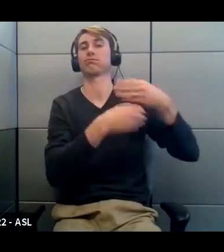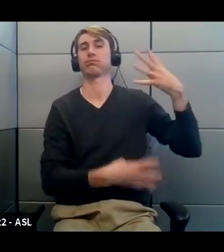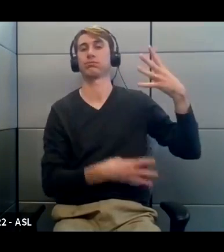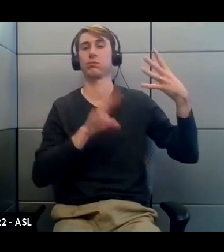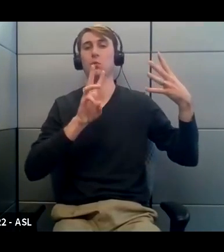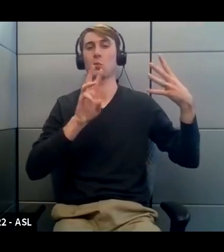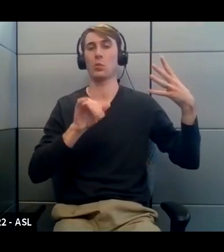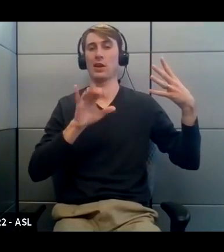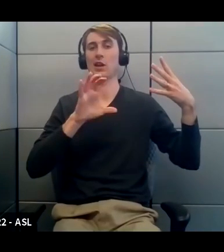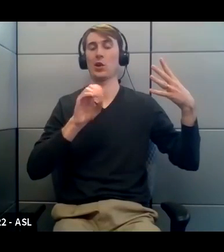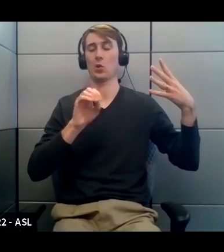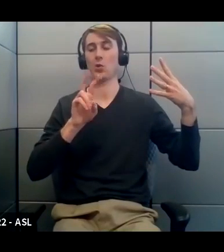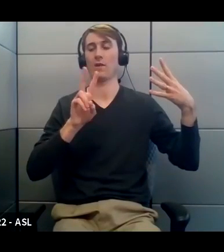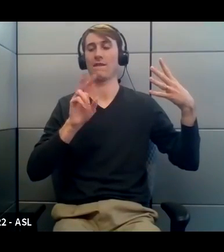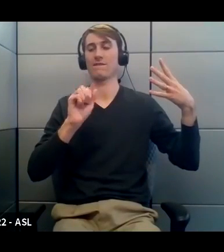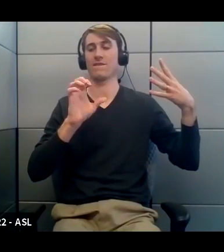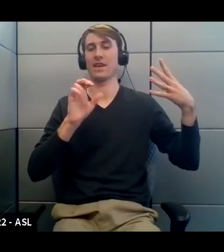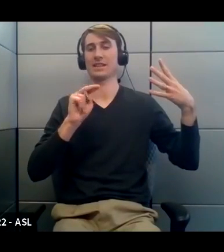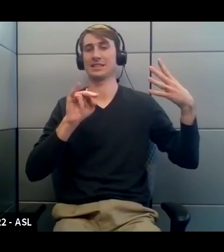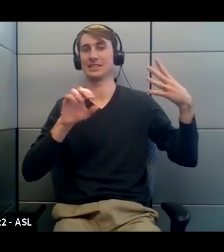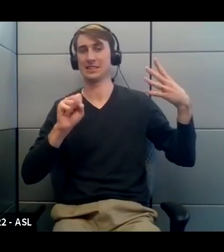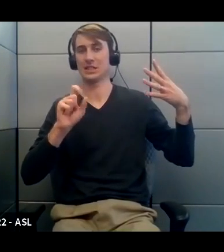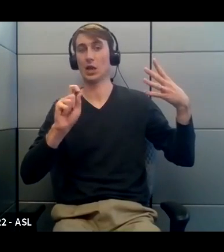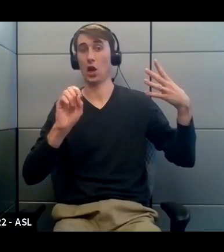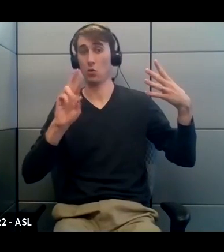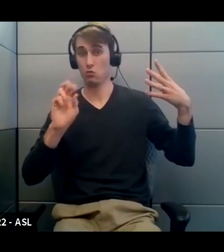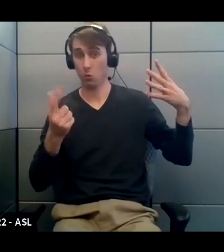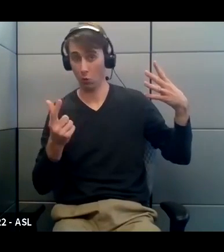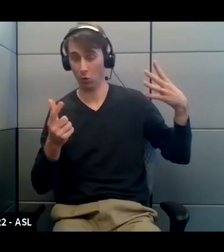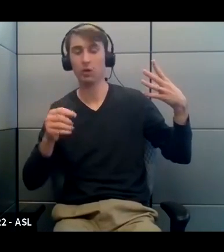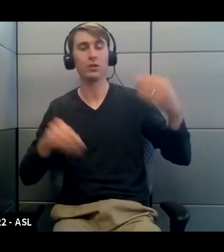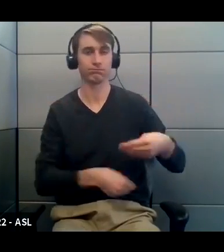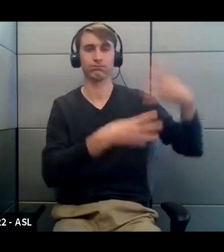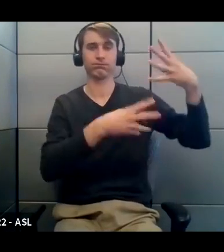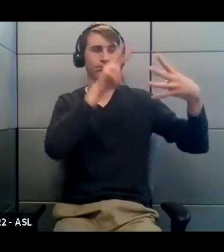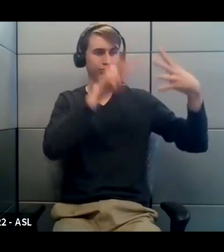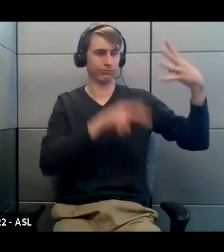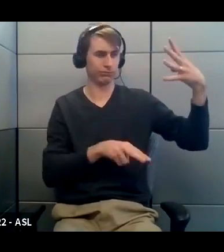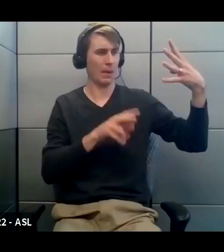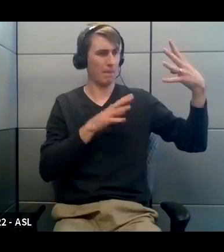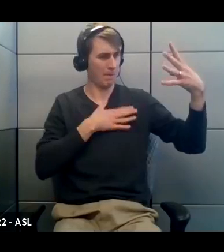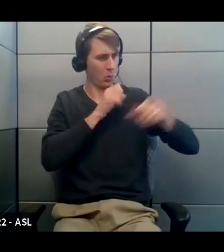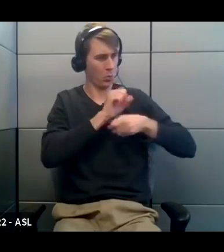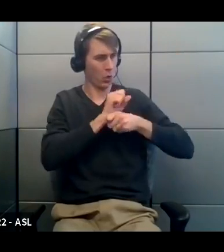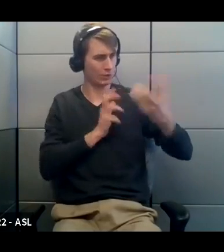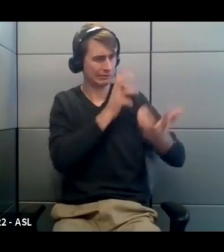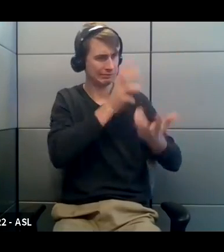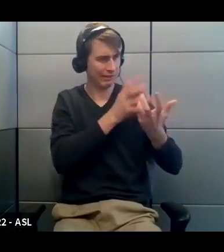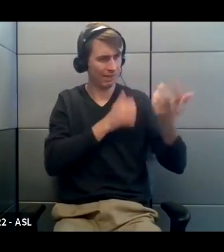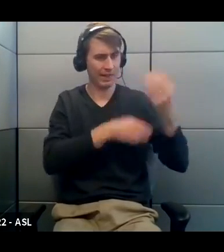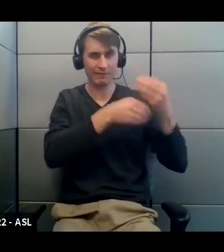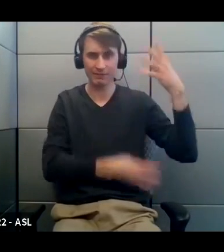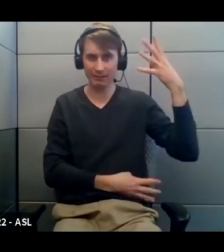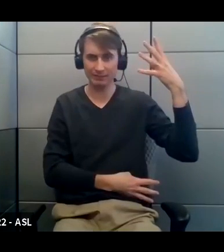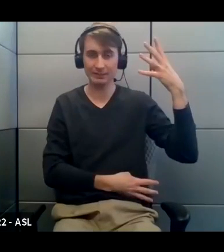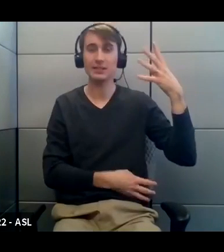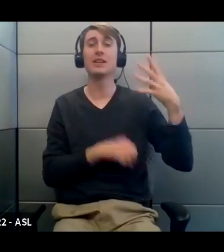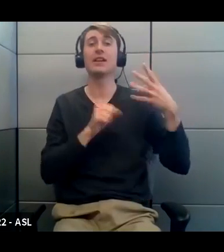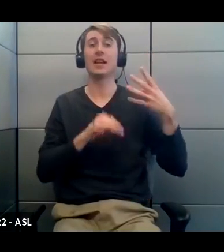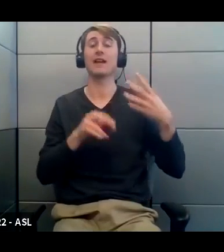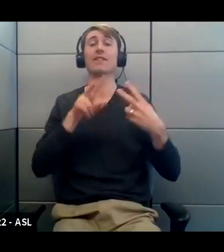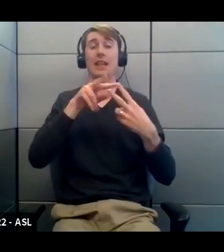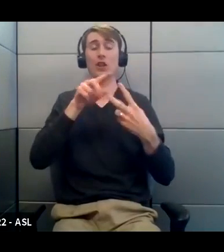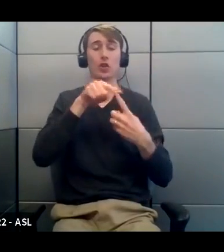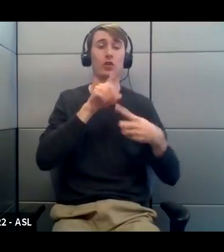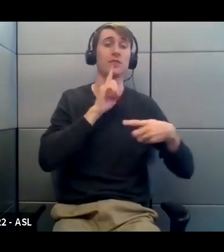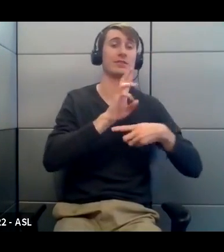.org. But if you are 65 or older, or you're one of those critical workers, and you live in Wyandotte, you can get vaccinated